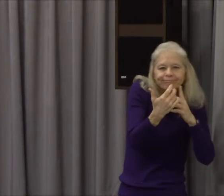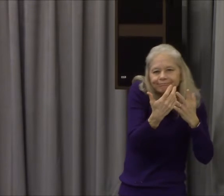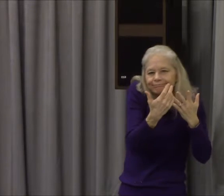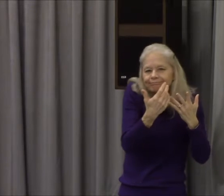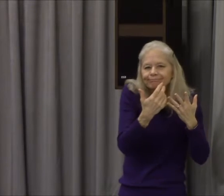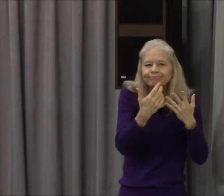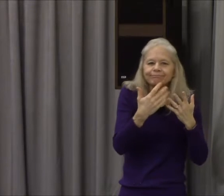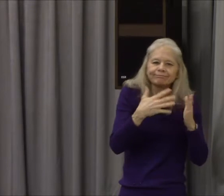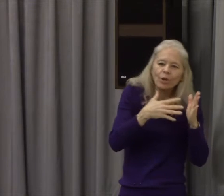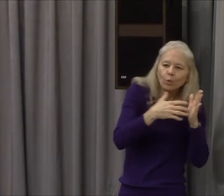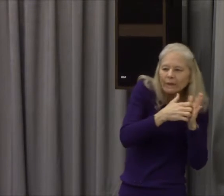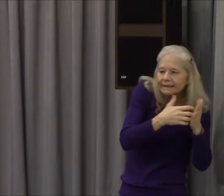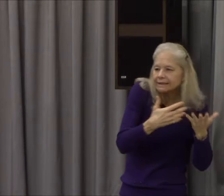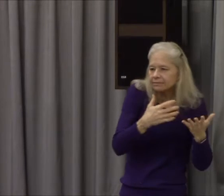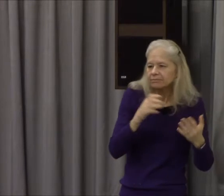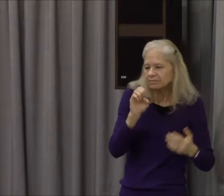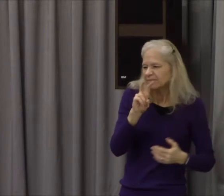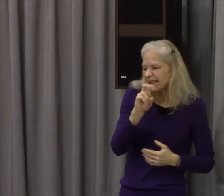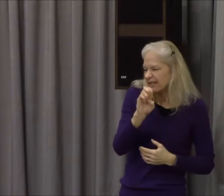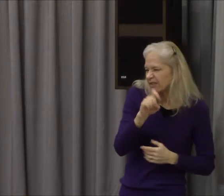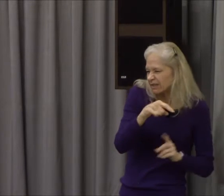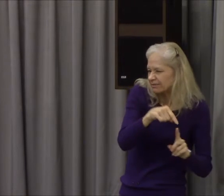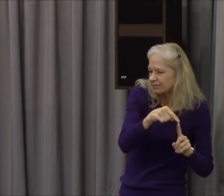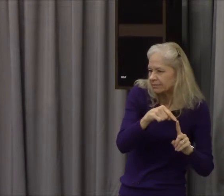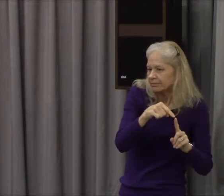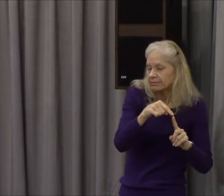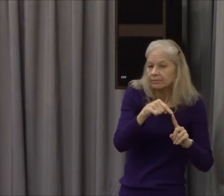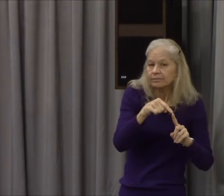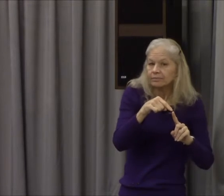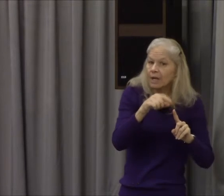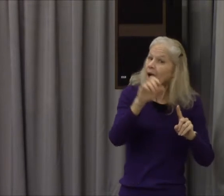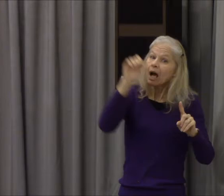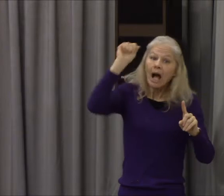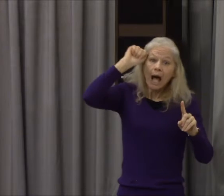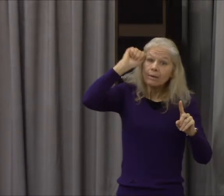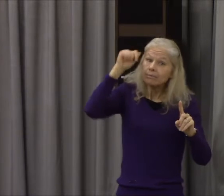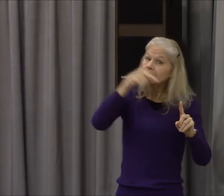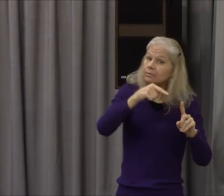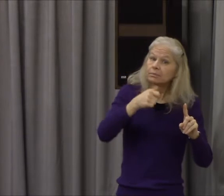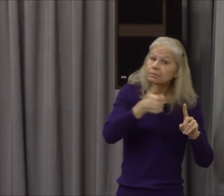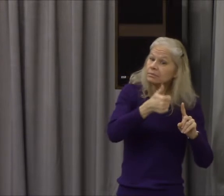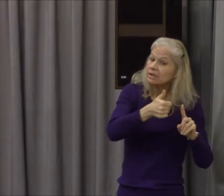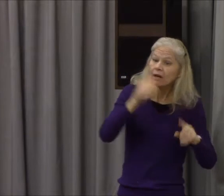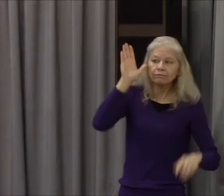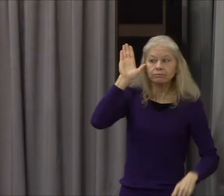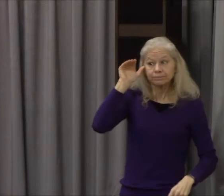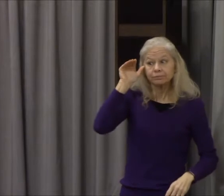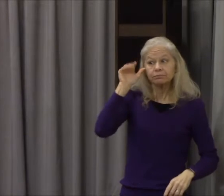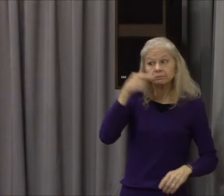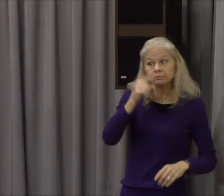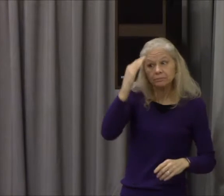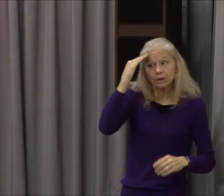and she sinned in that respect Adam sin wasn't that way his was woeful the Bible matter of fact very clearly